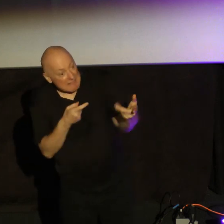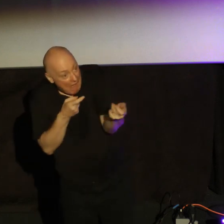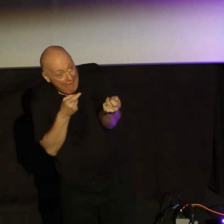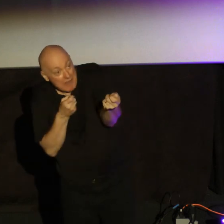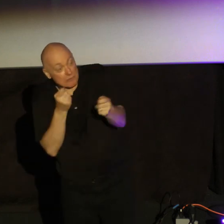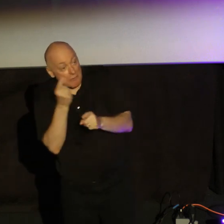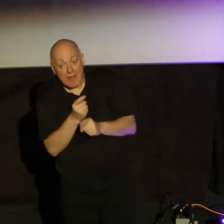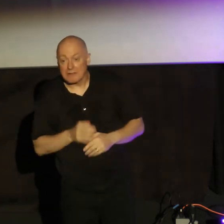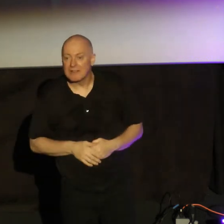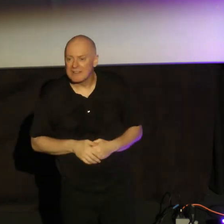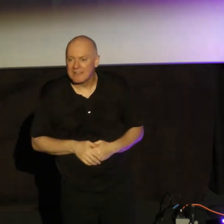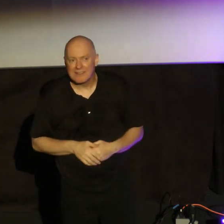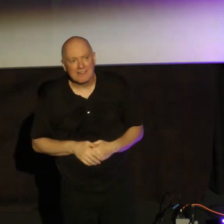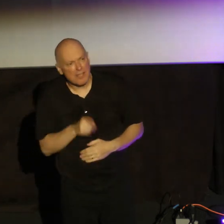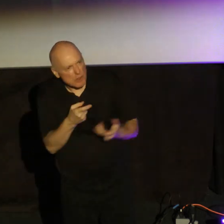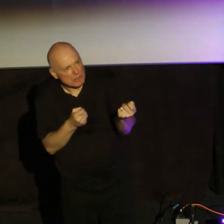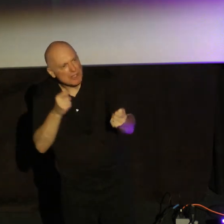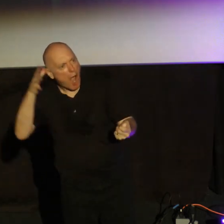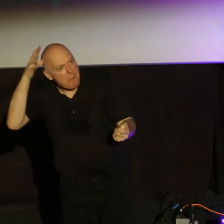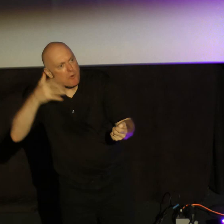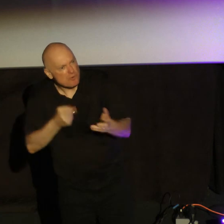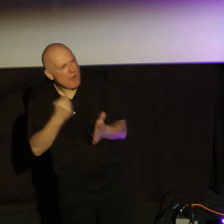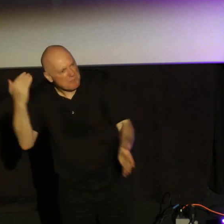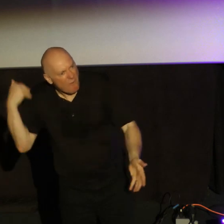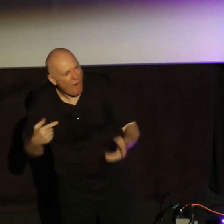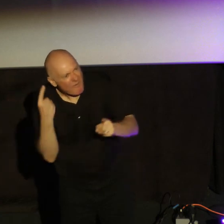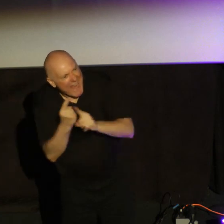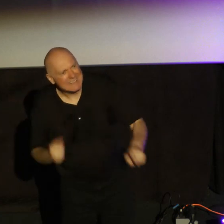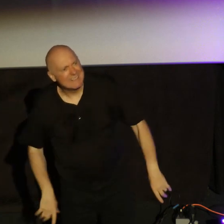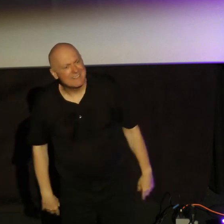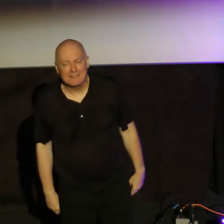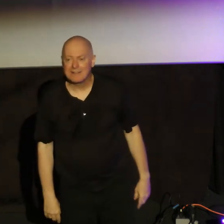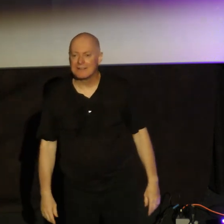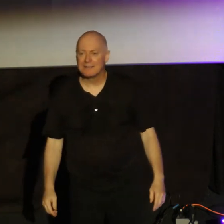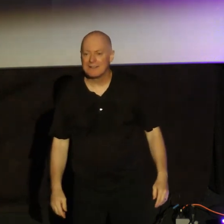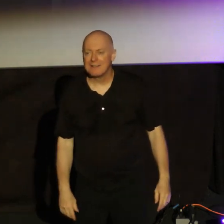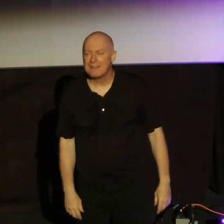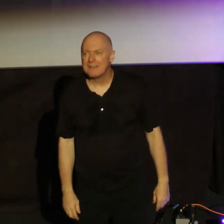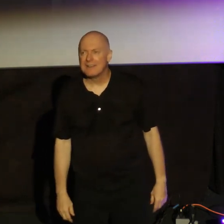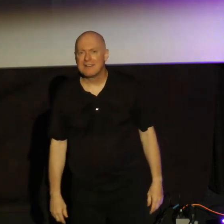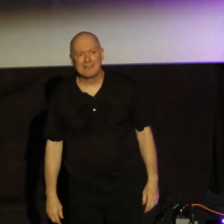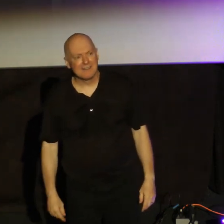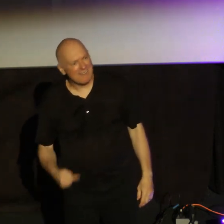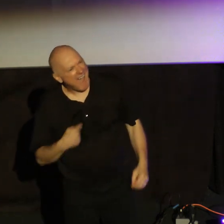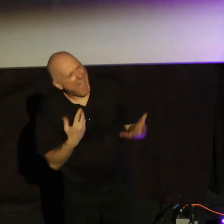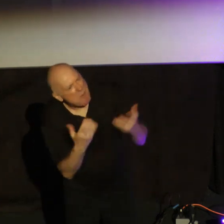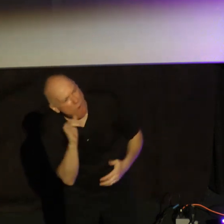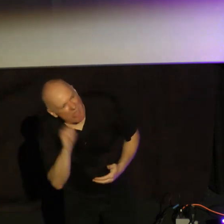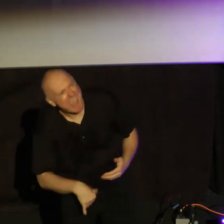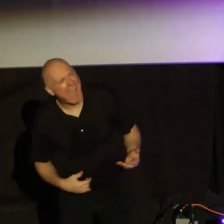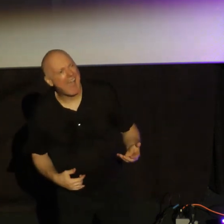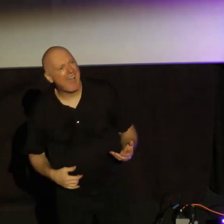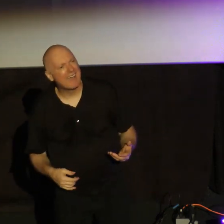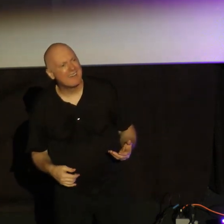And you shot a moose once or something like that. Really? Ugh. I don't want that. I want my